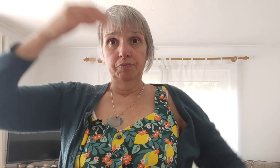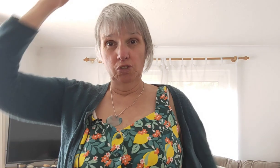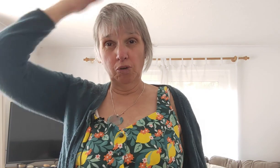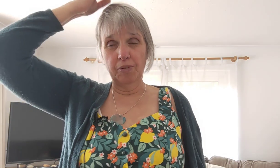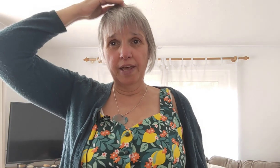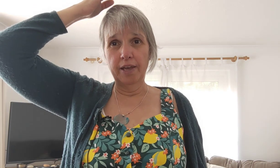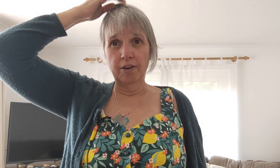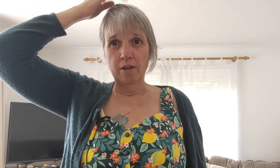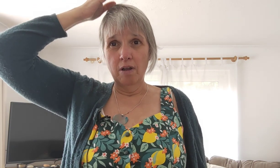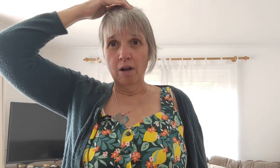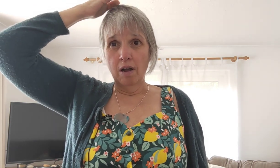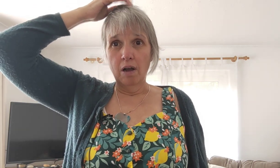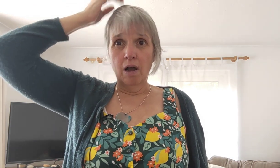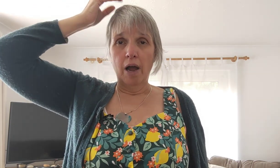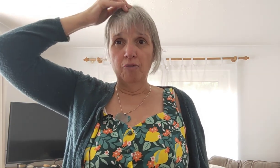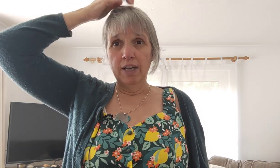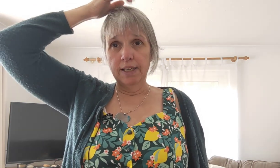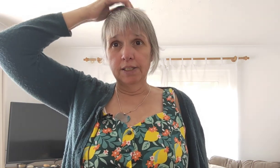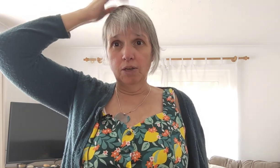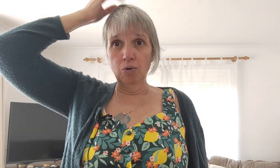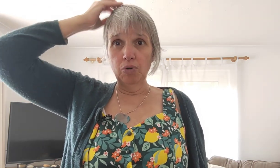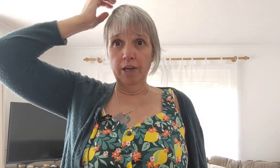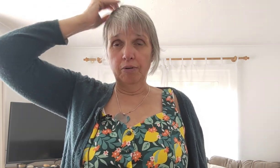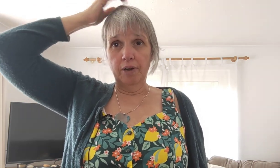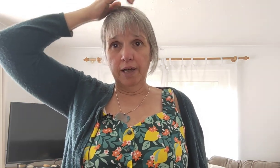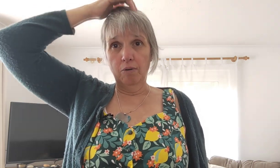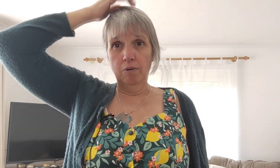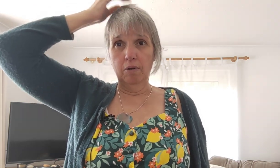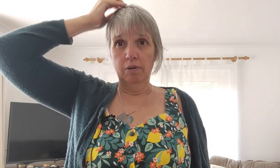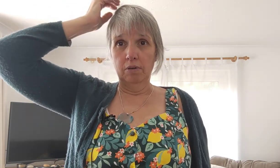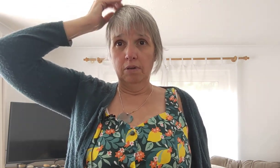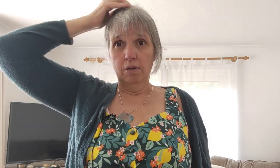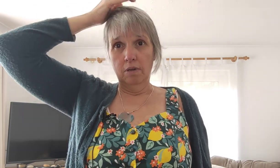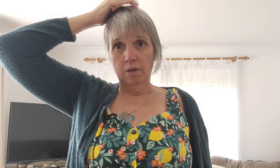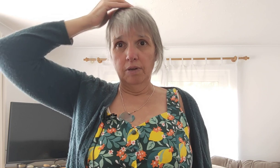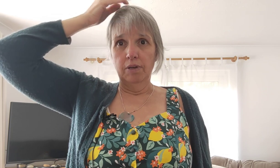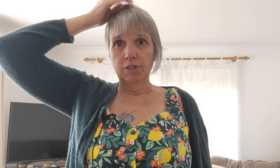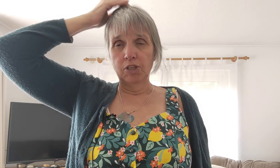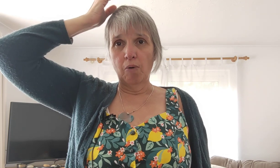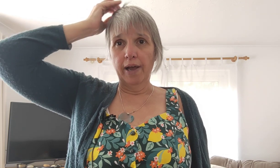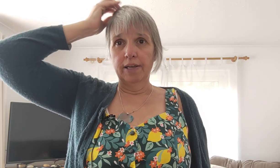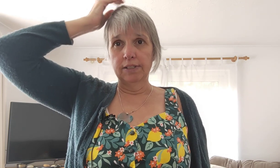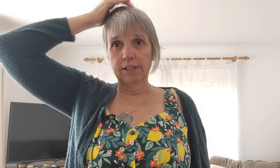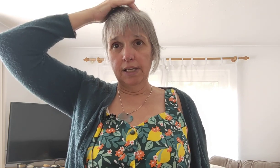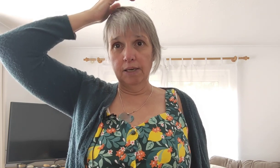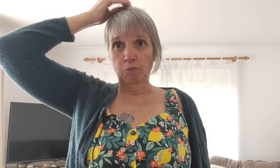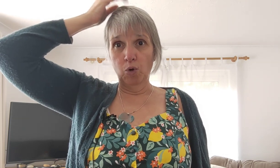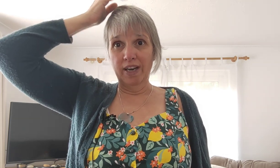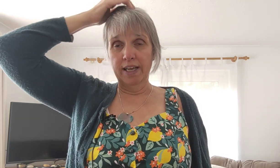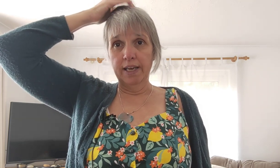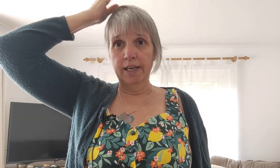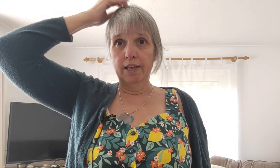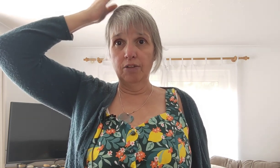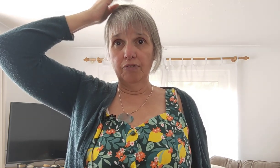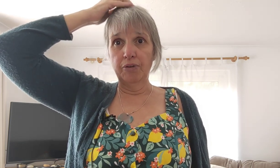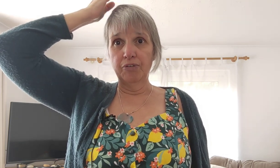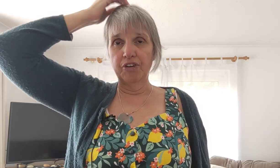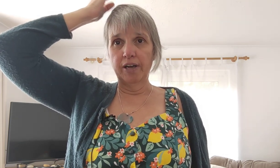top of the head i'm releasing all guilt now so i can see more clearly in the future